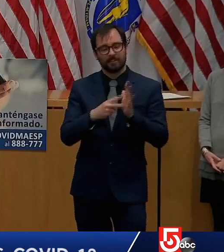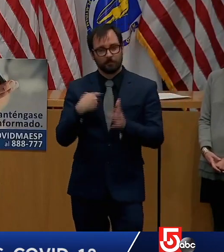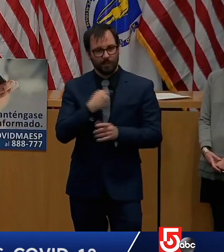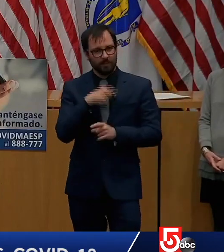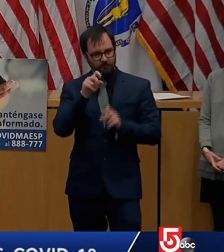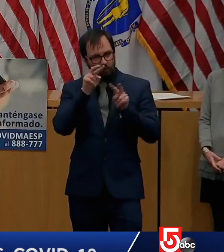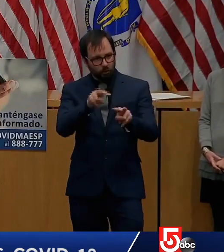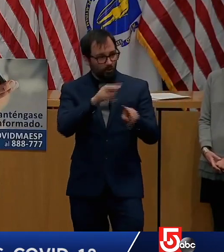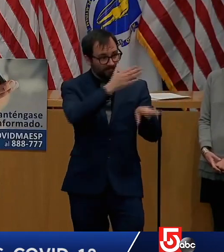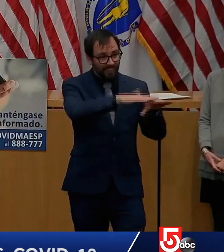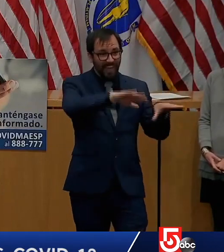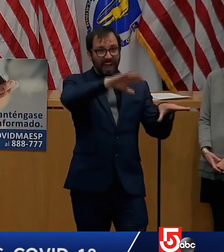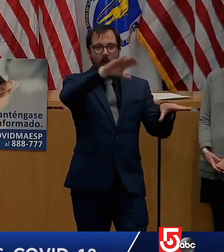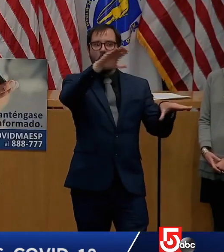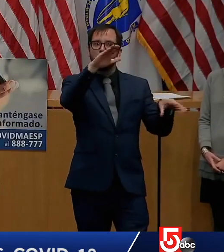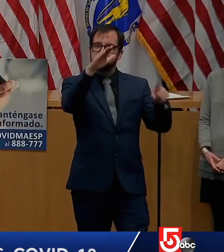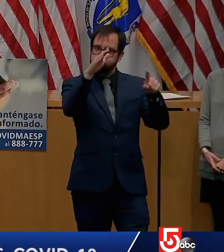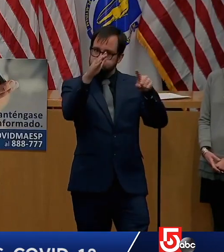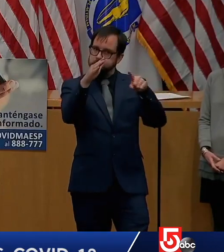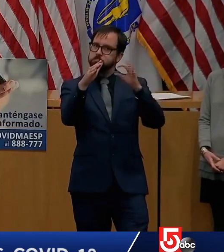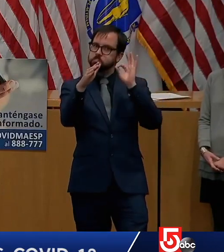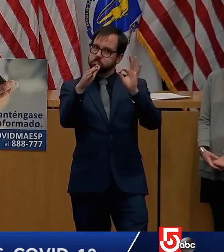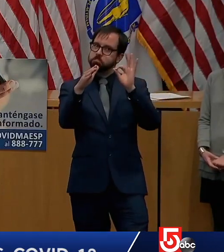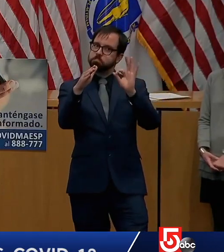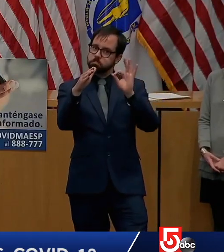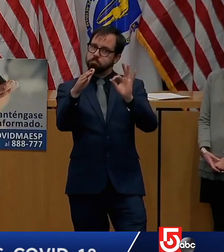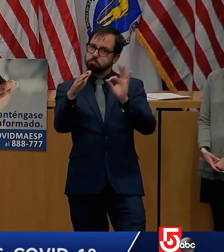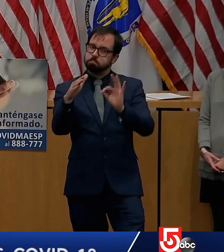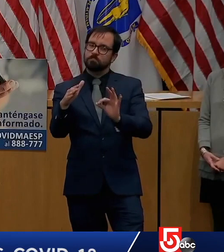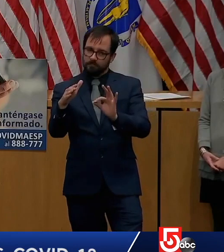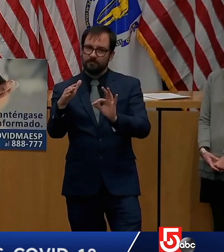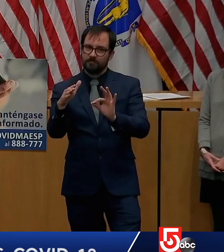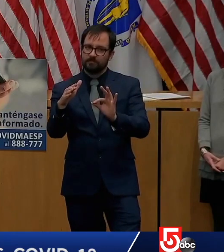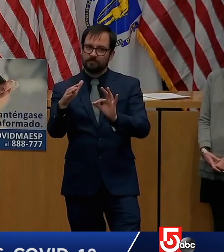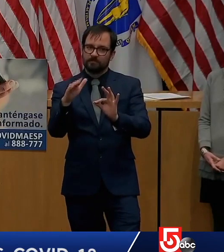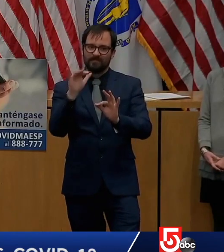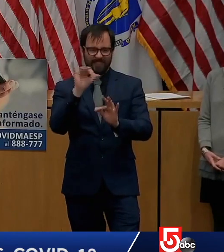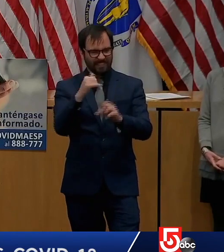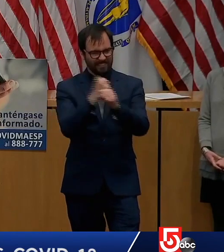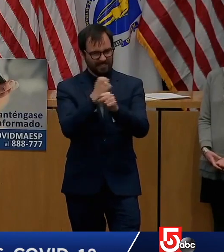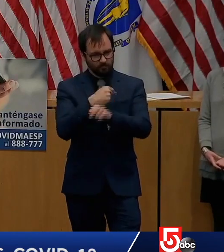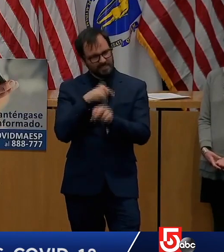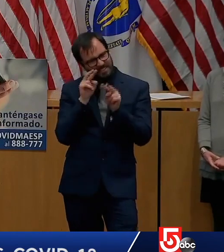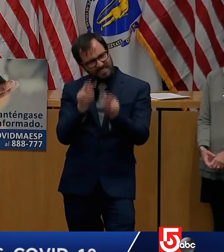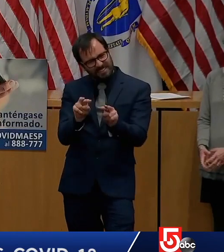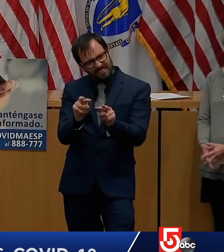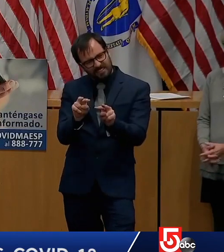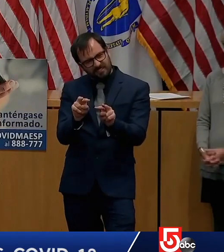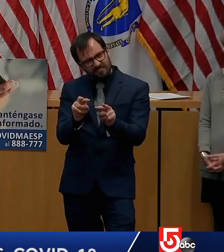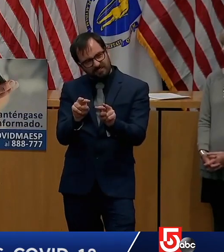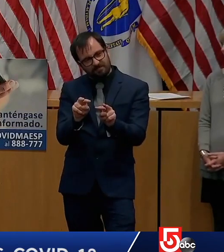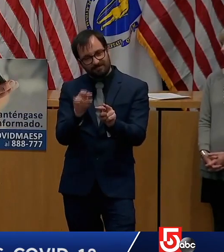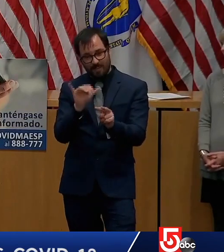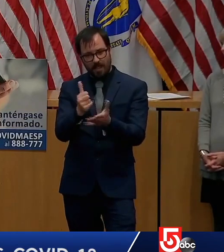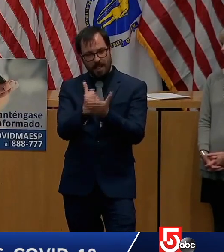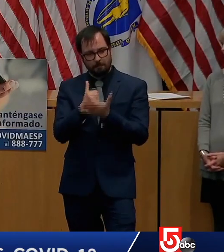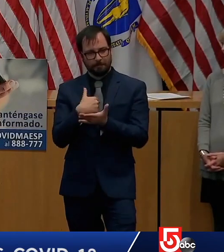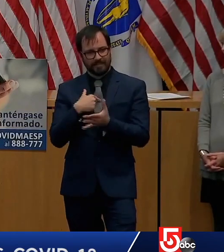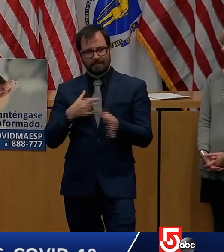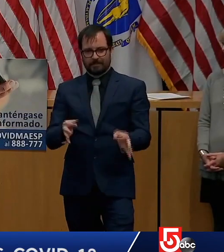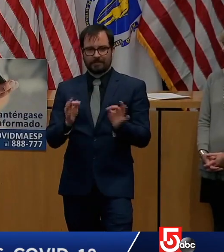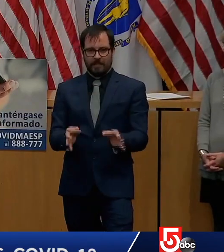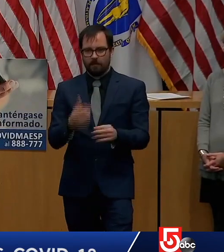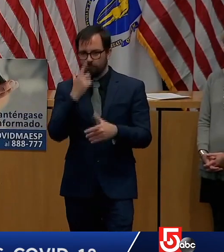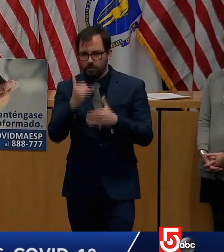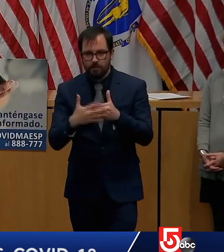And those are going to be in many respects the sort of key elements that we're looking at to make decisions about what happens